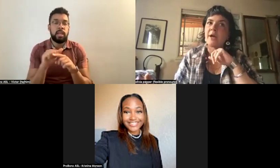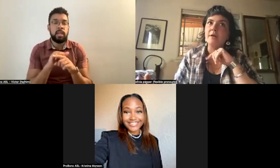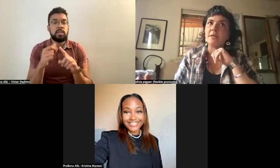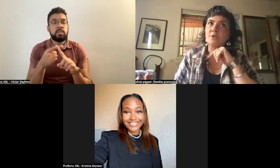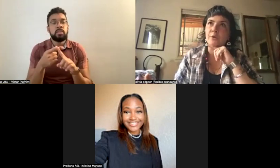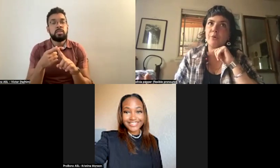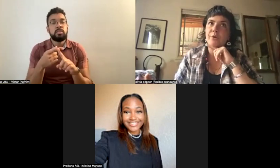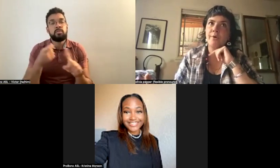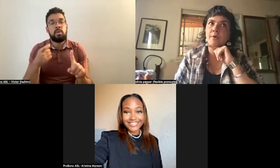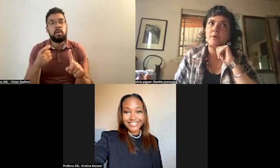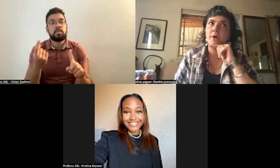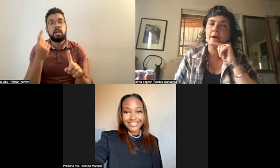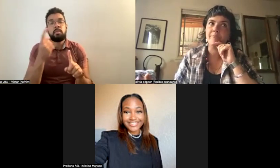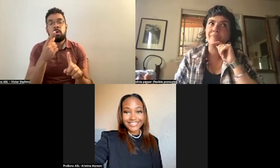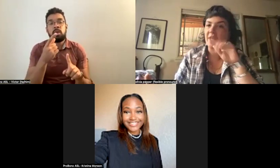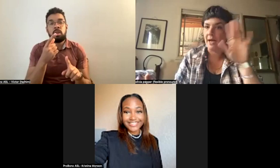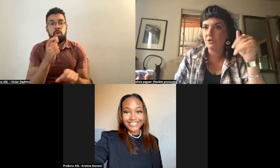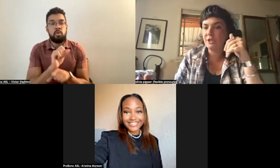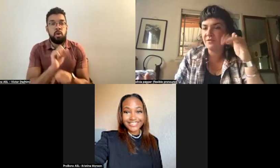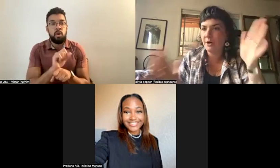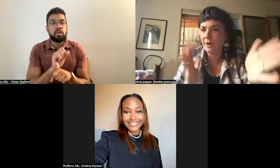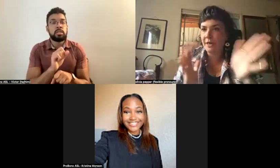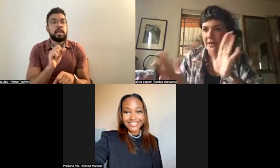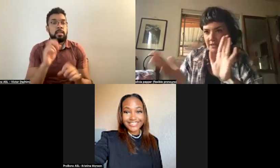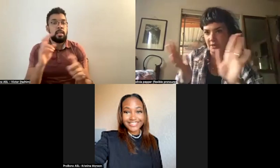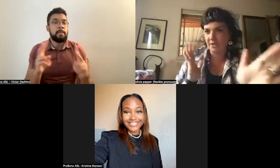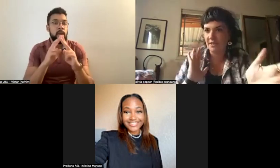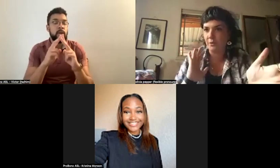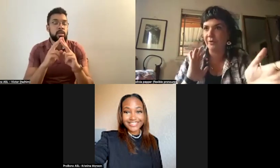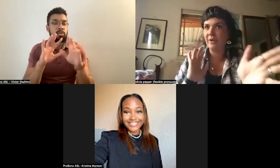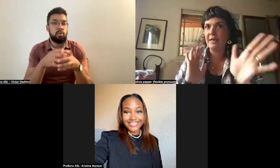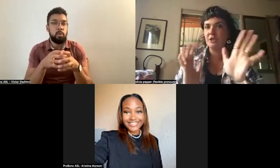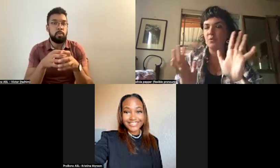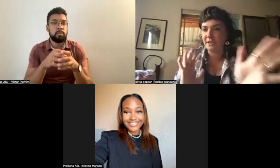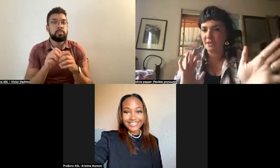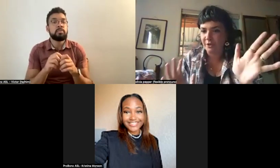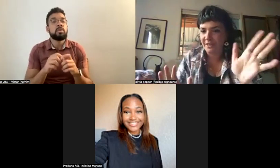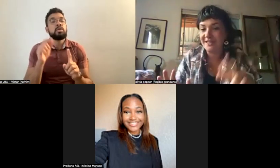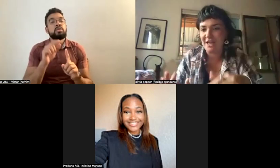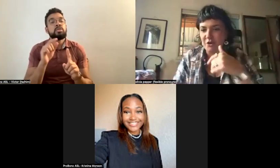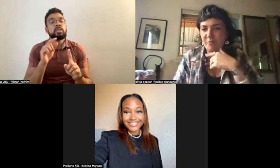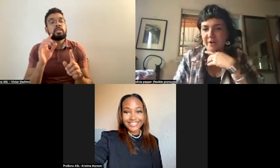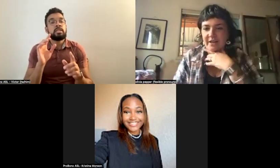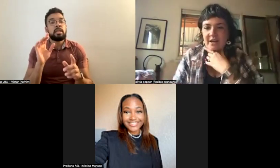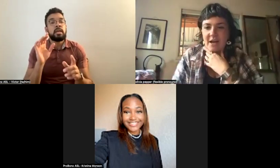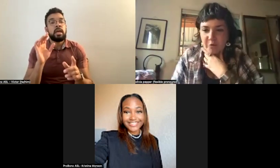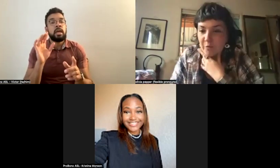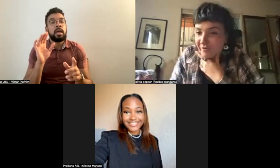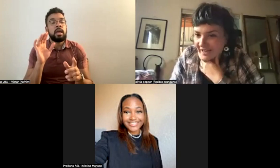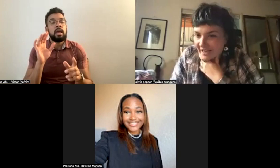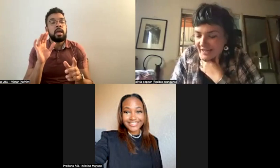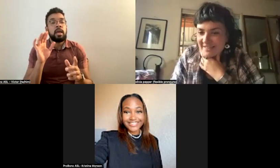in the Paris group. Um, yeah. So she's very connected with that sort of twenties, thirties. Thank you, Marina